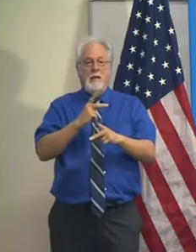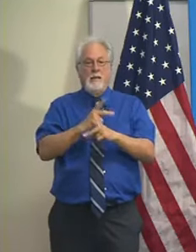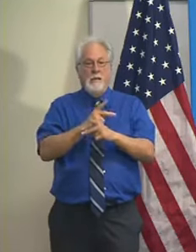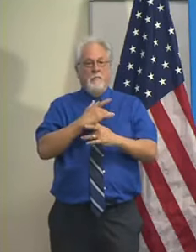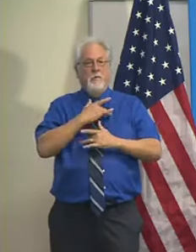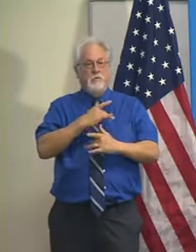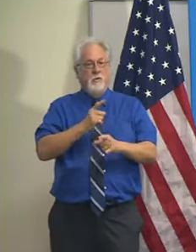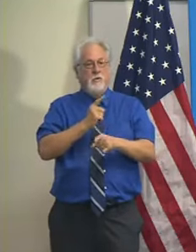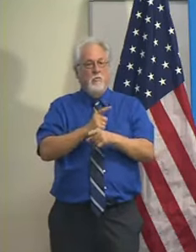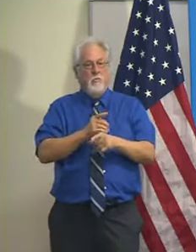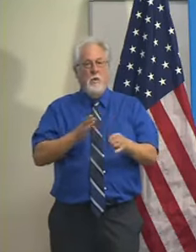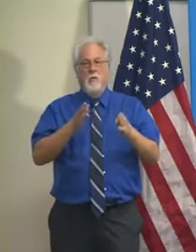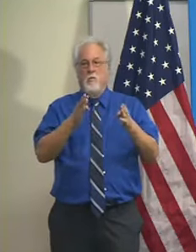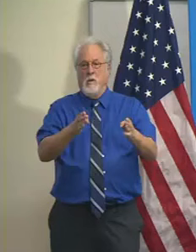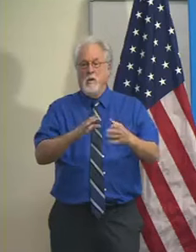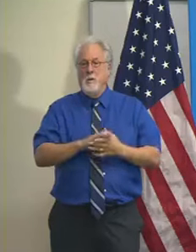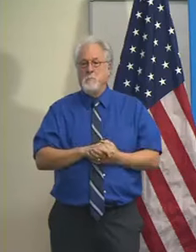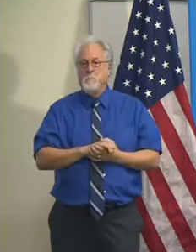trends going in the right direction.